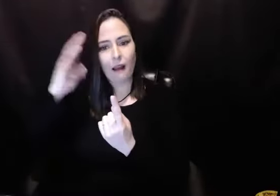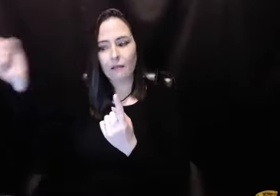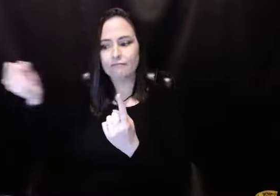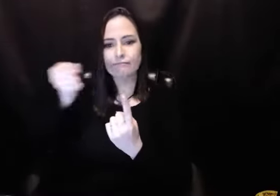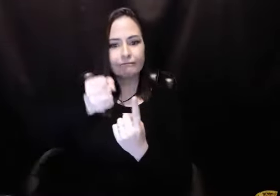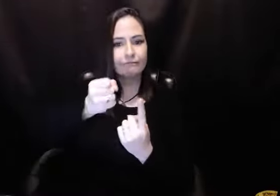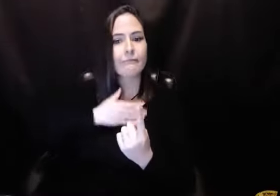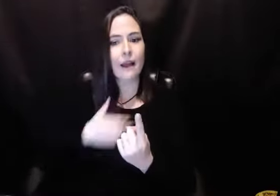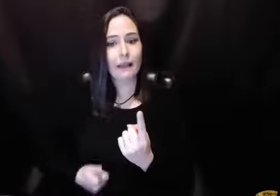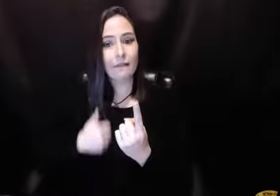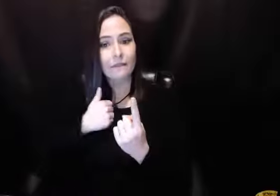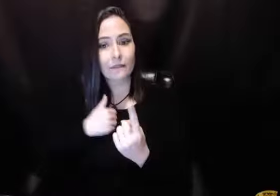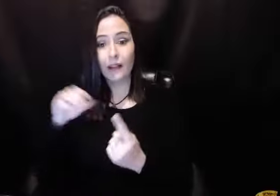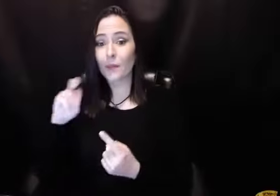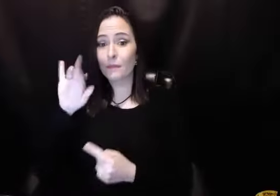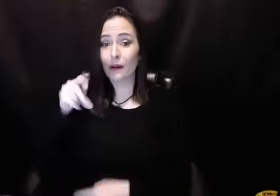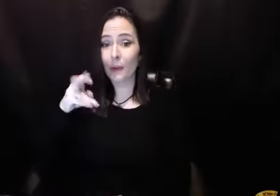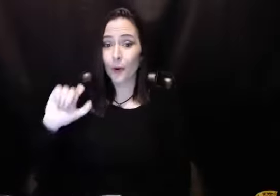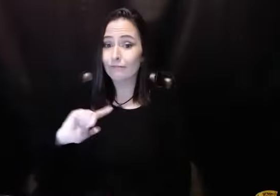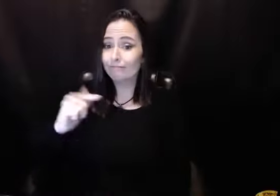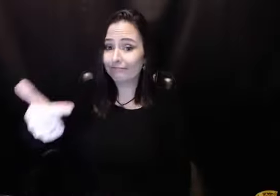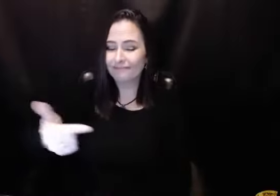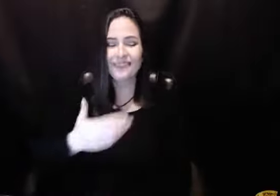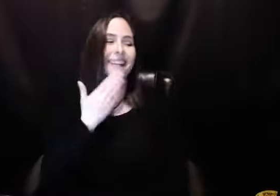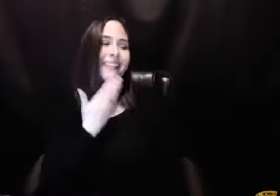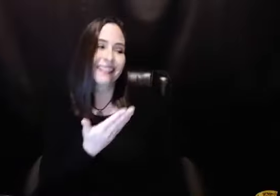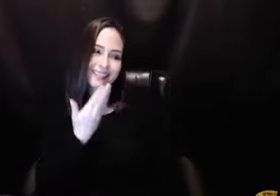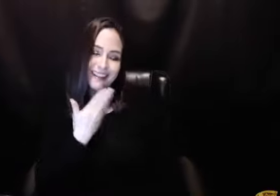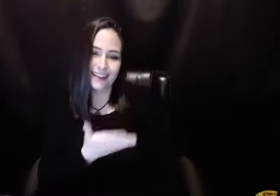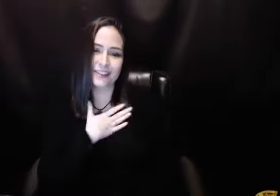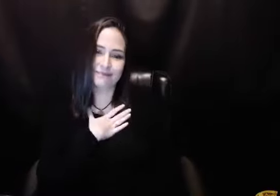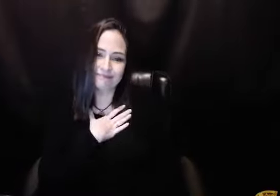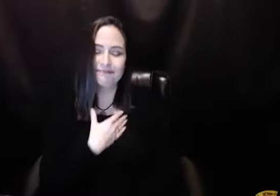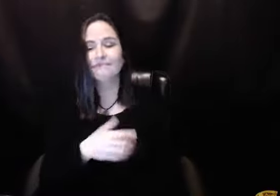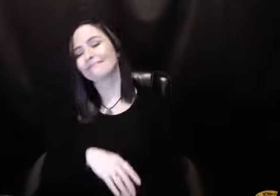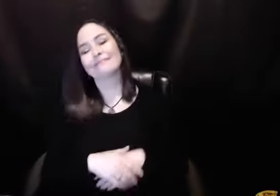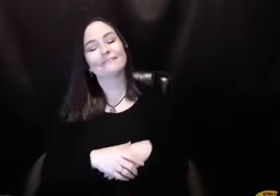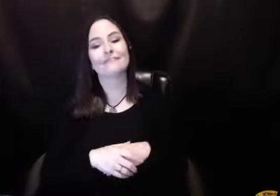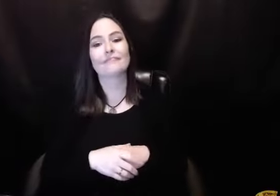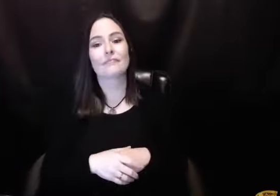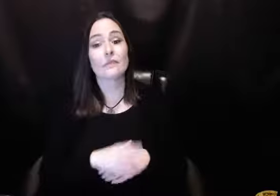God had put in my life the guide for me. Mary Pro? Thank you, Rick.